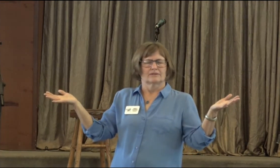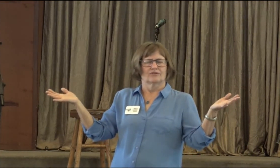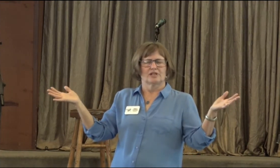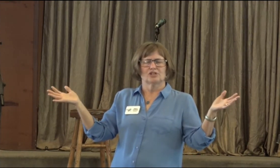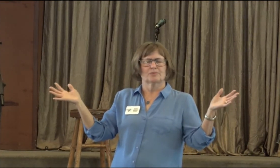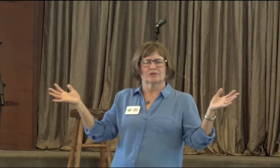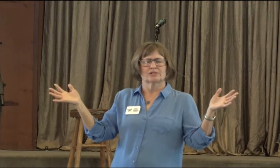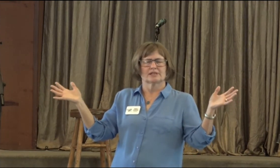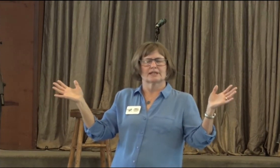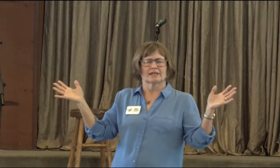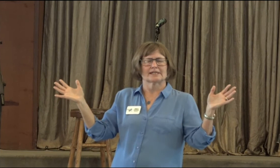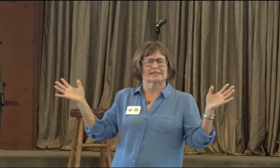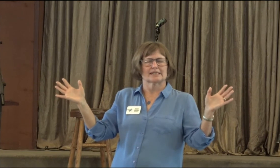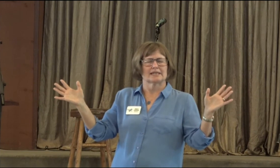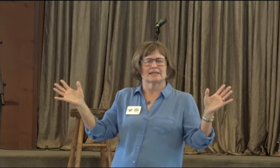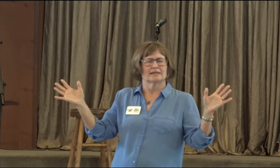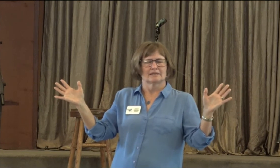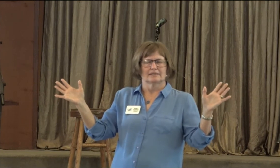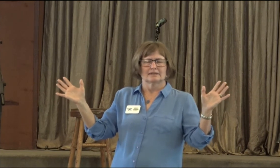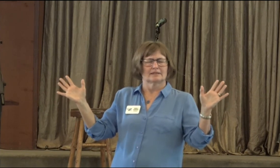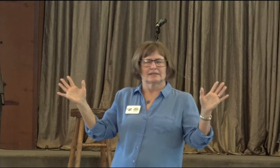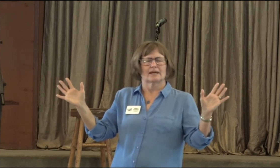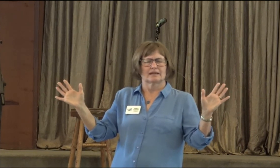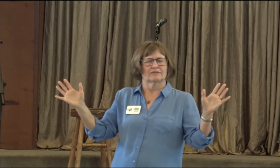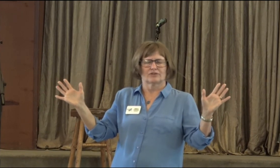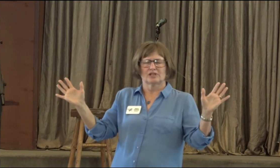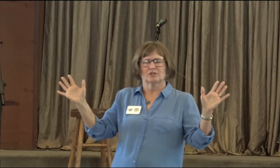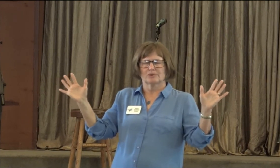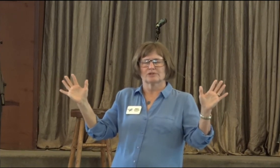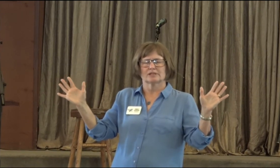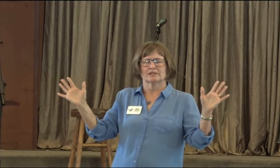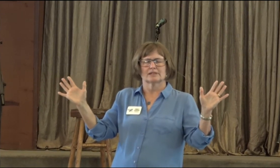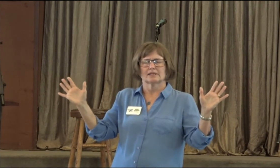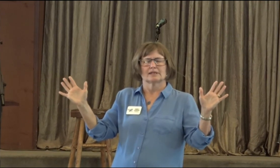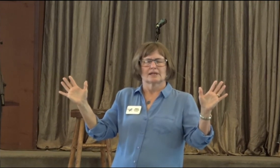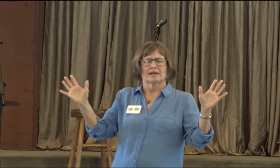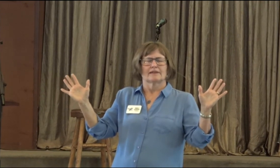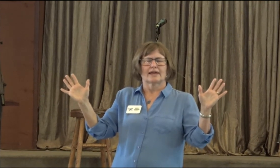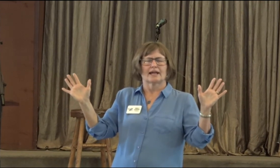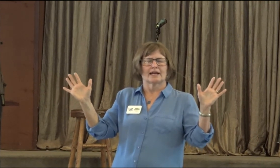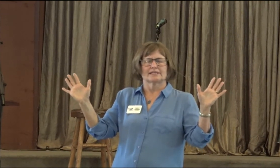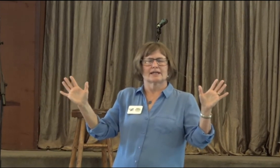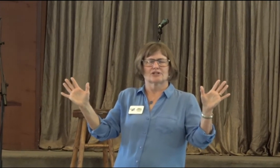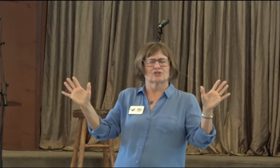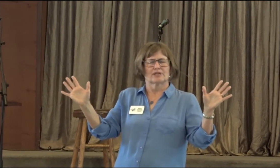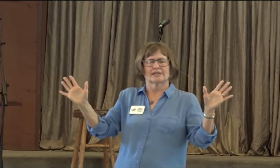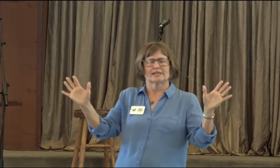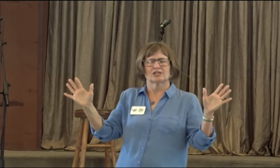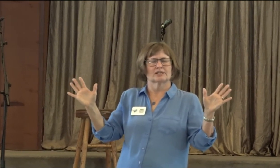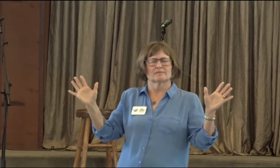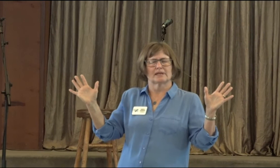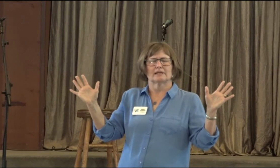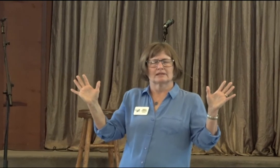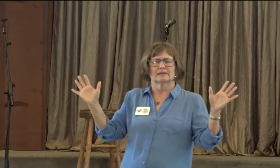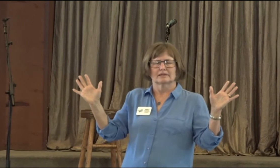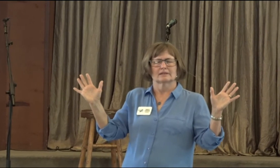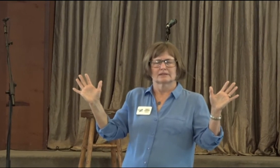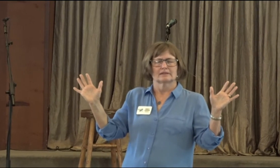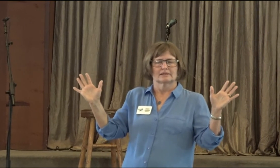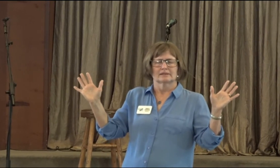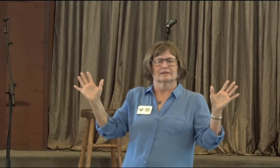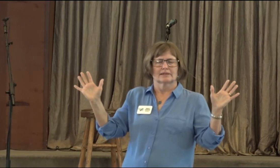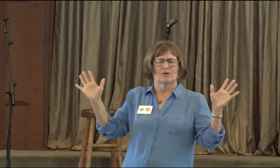for each person that I see today, for each person that I touch or that touches me,